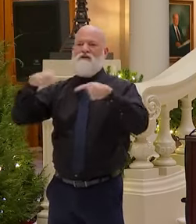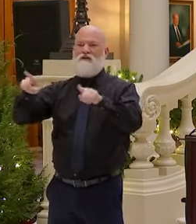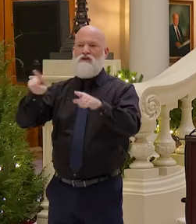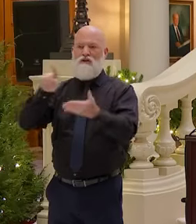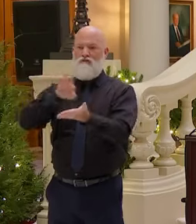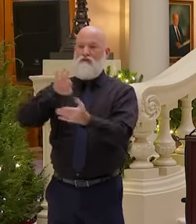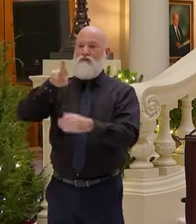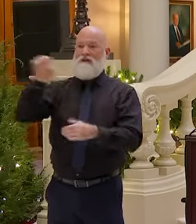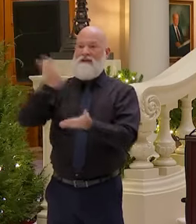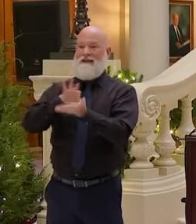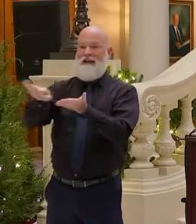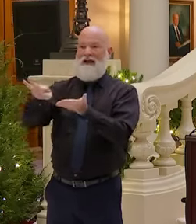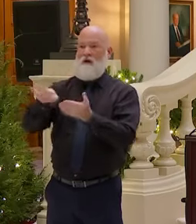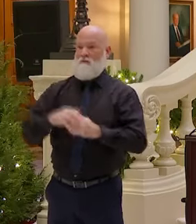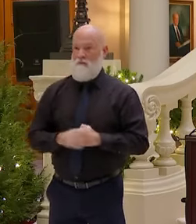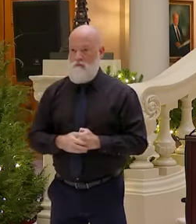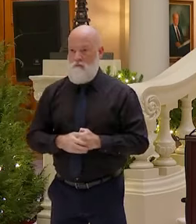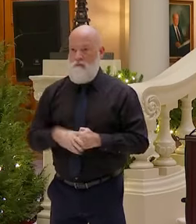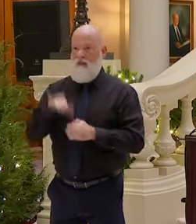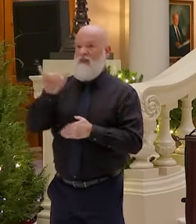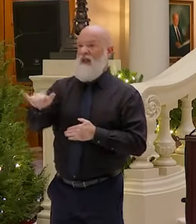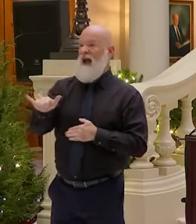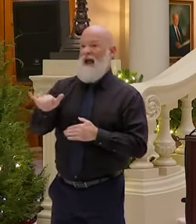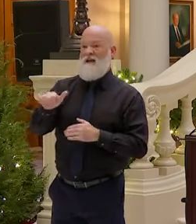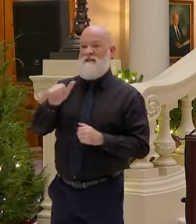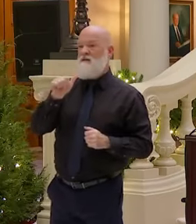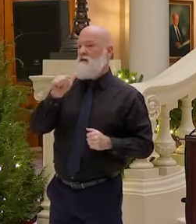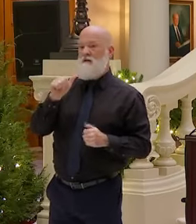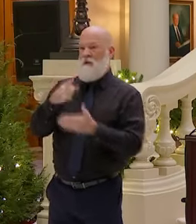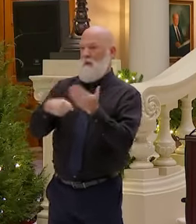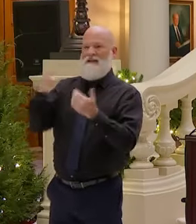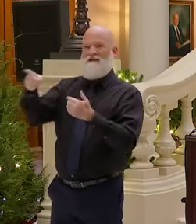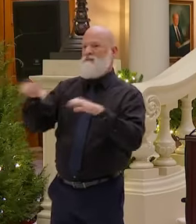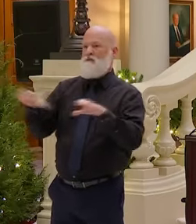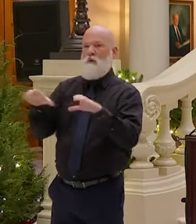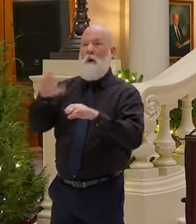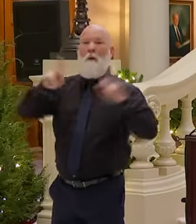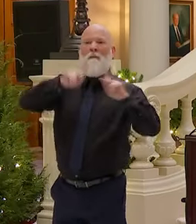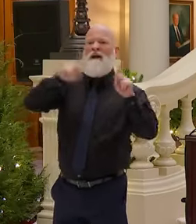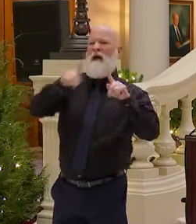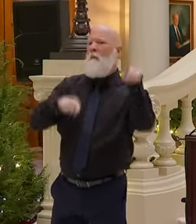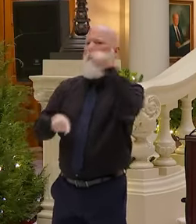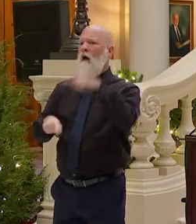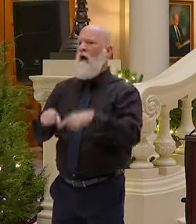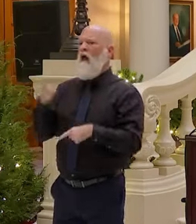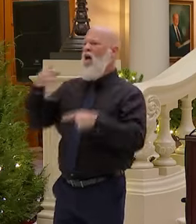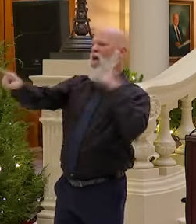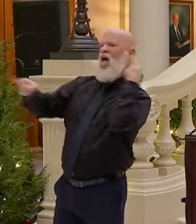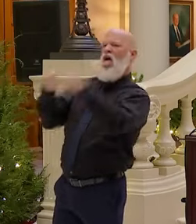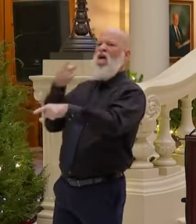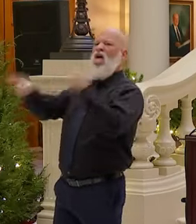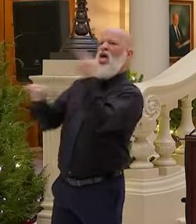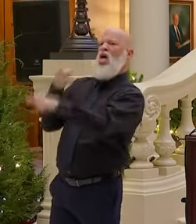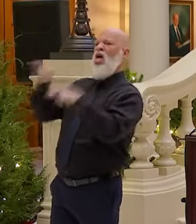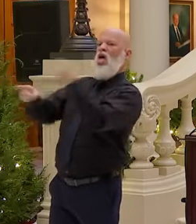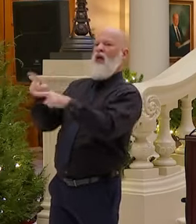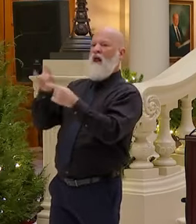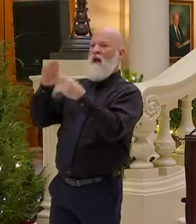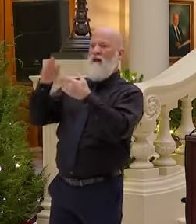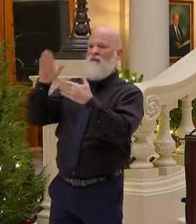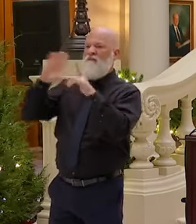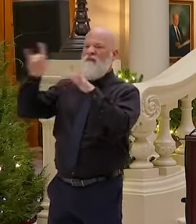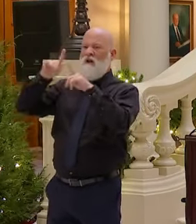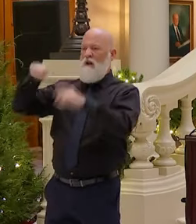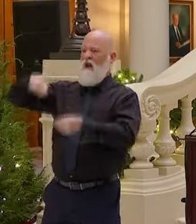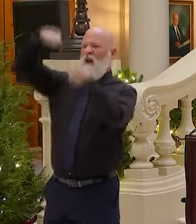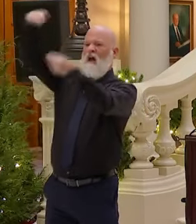It was wrong, and then people are accusing the treason. They started hanging things like a noose up saying, you know, this is treason. You're you're going